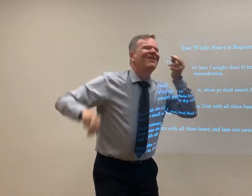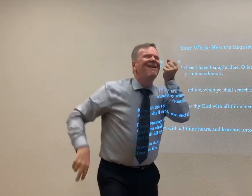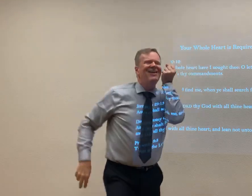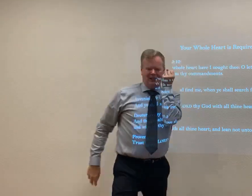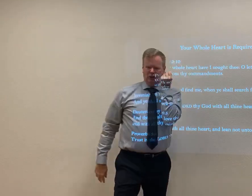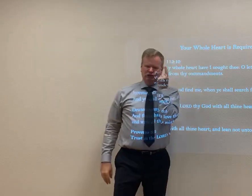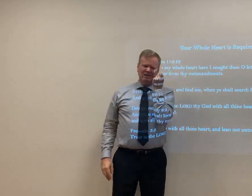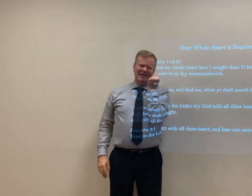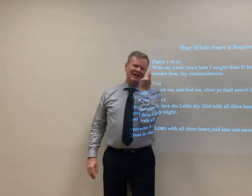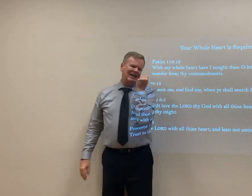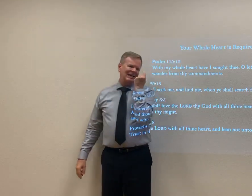Understanding.